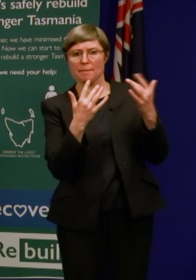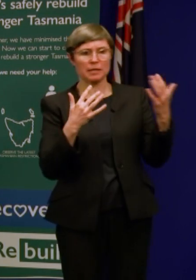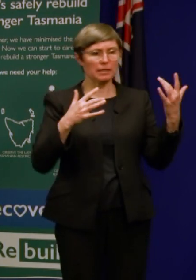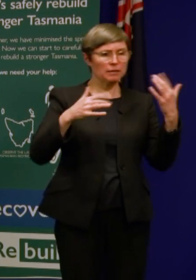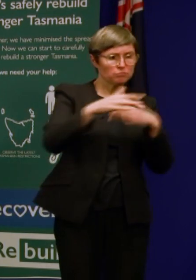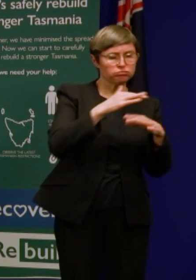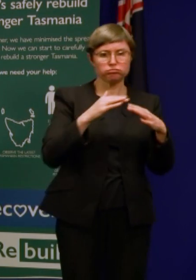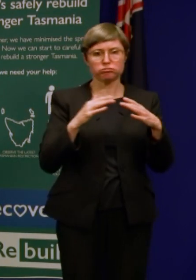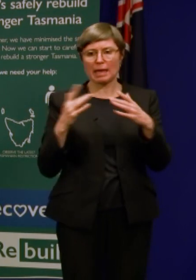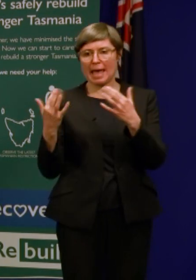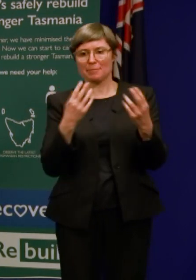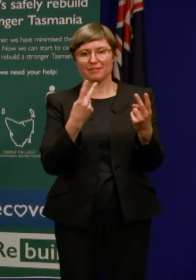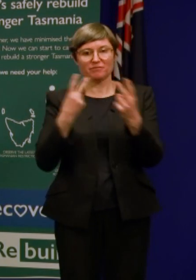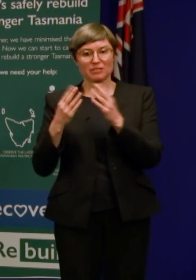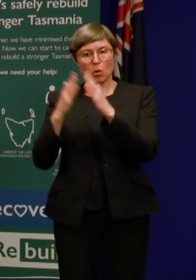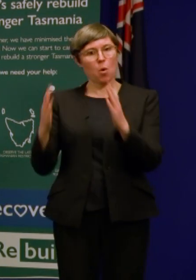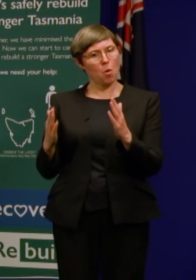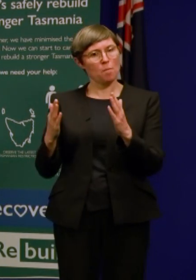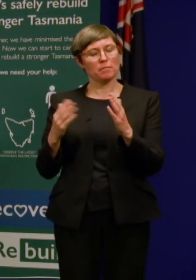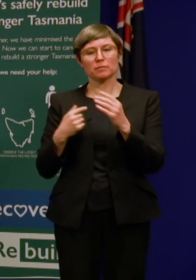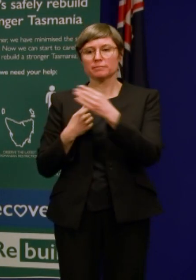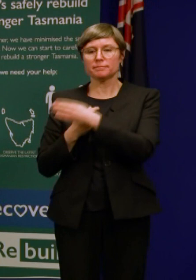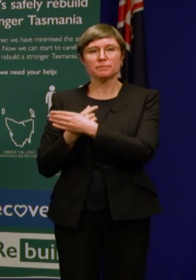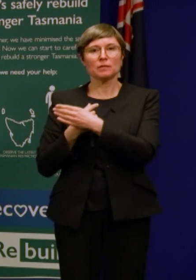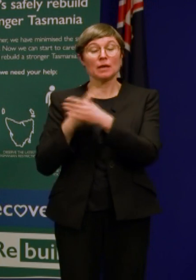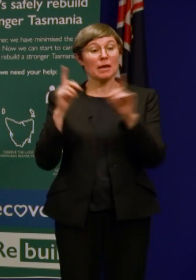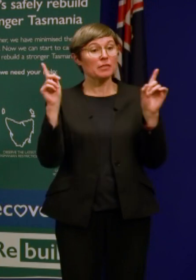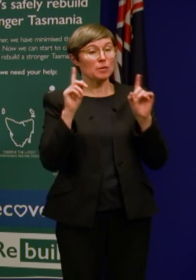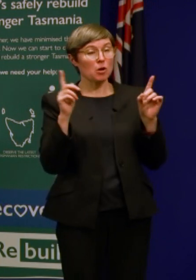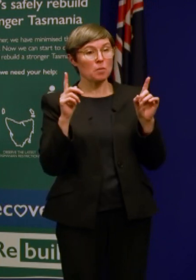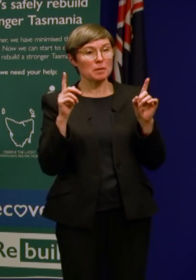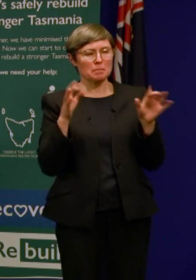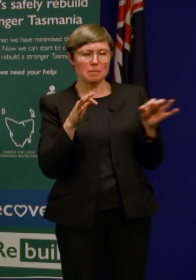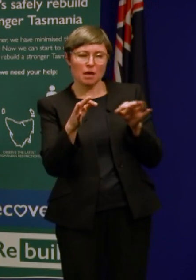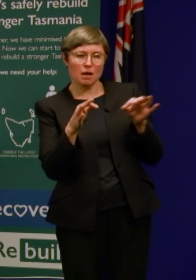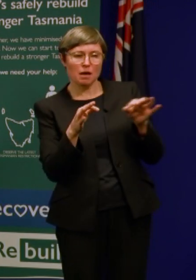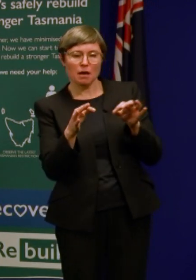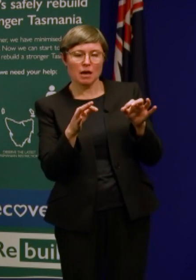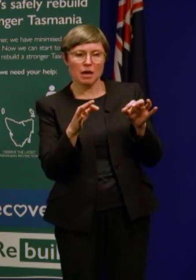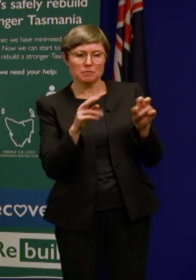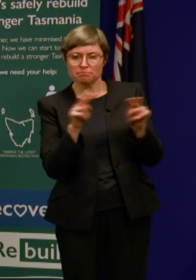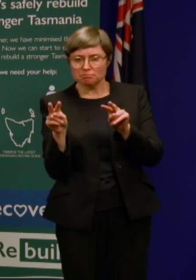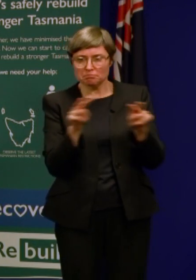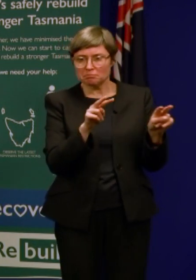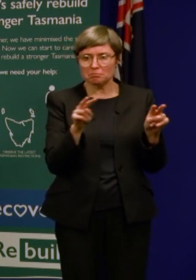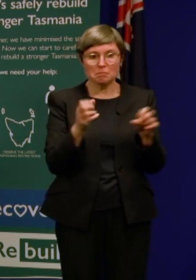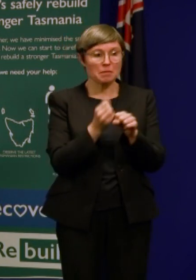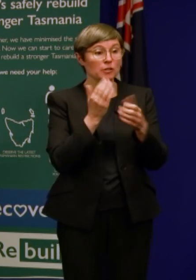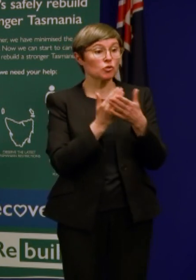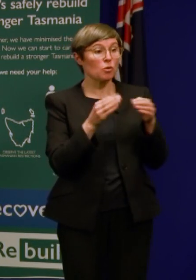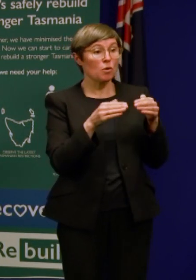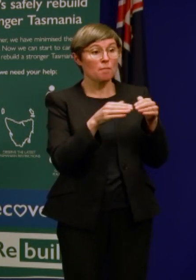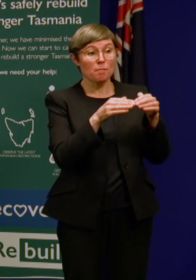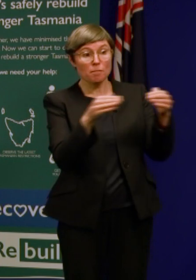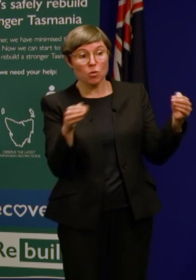people's houses? At the moment we're actually looking much more to making sure that as we open our borders